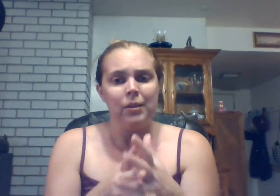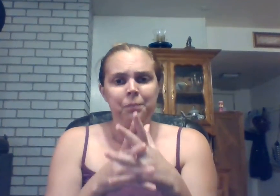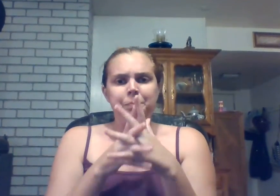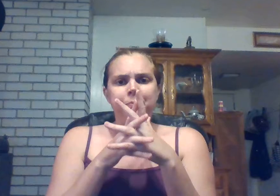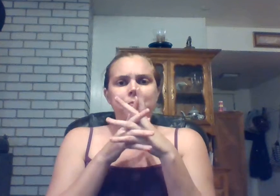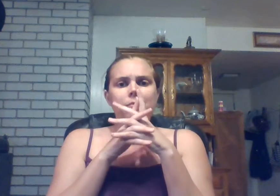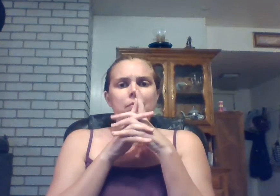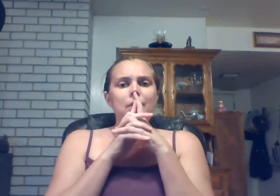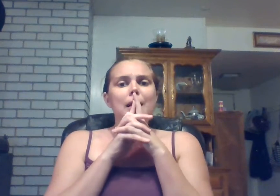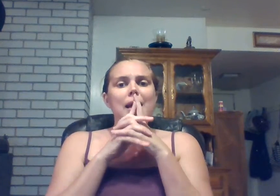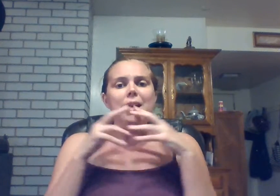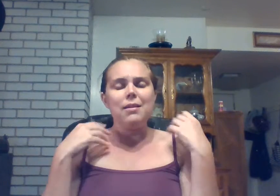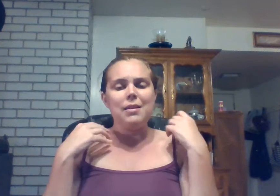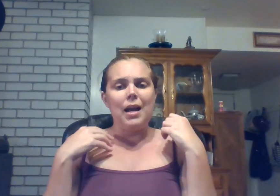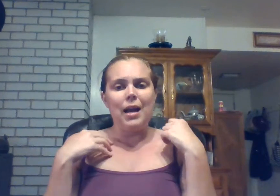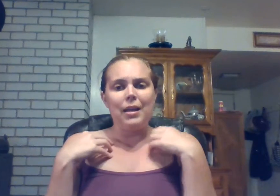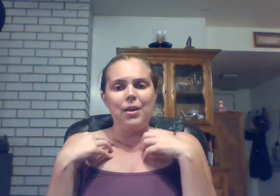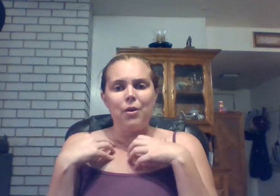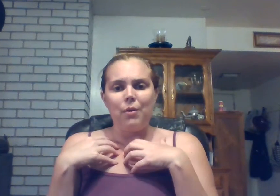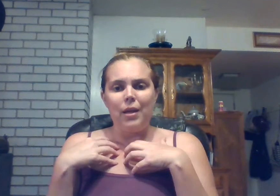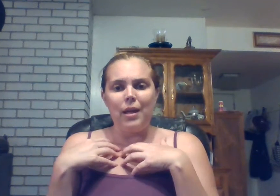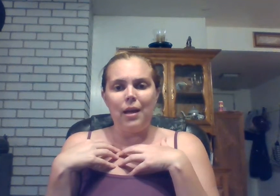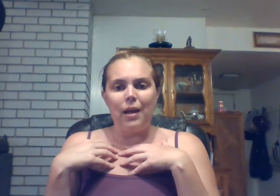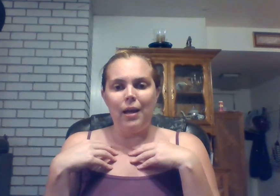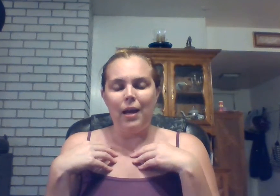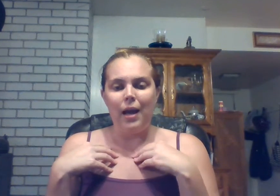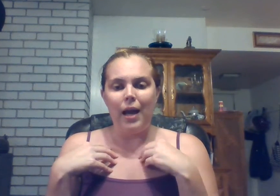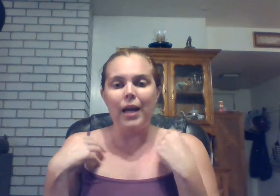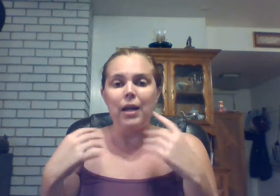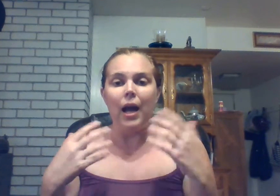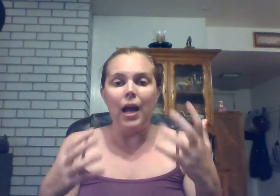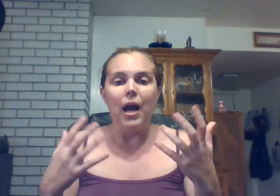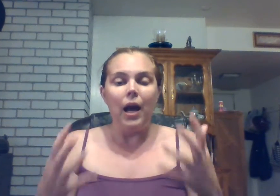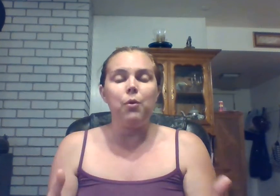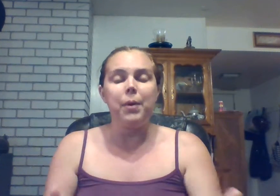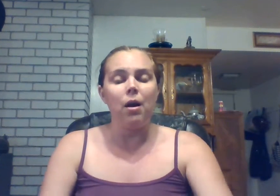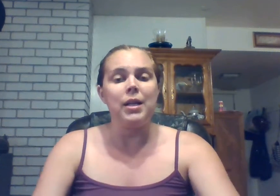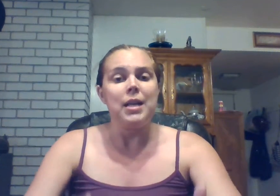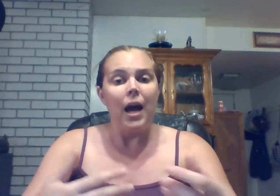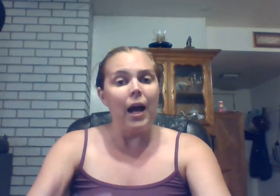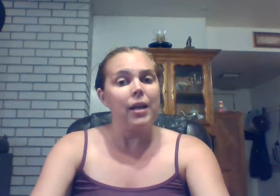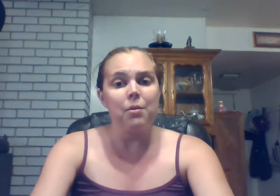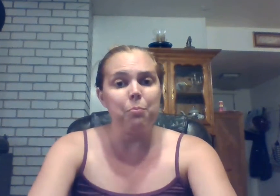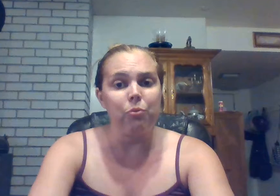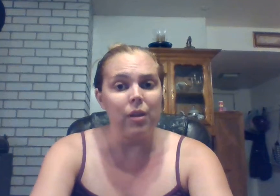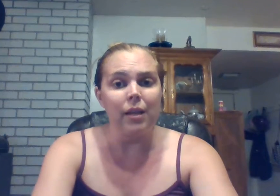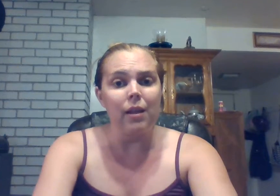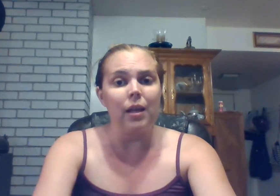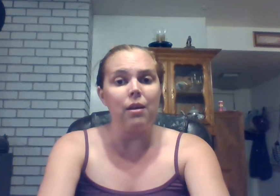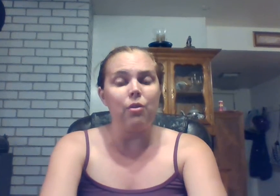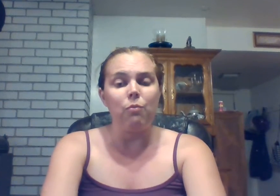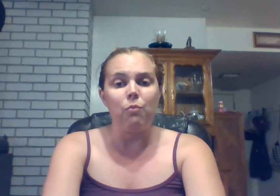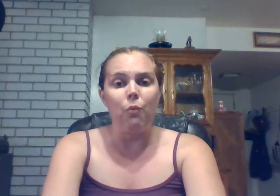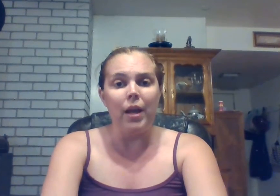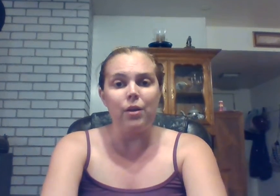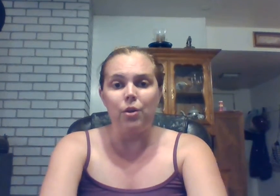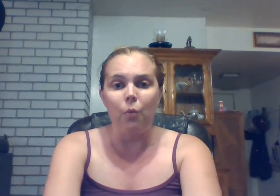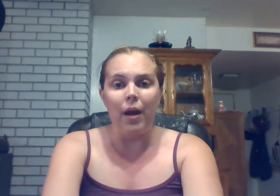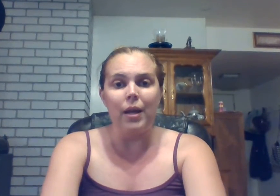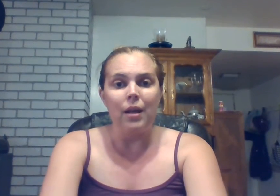and you know i i will be honest i completely went you know what